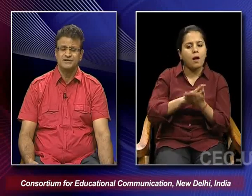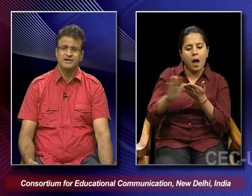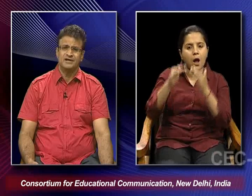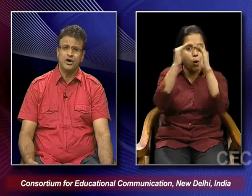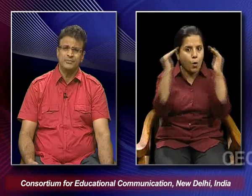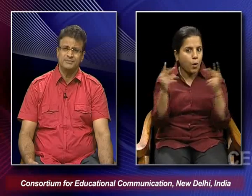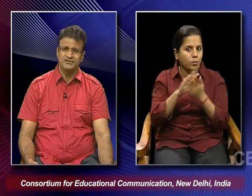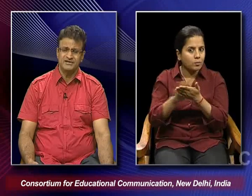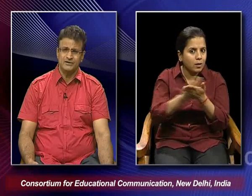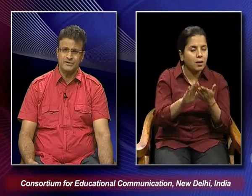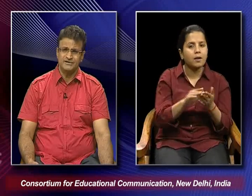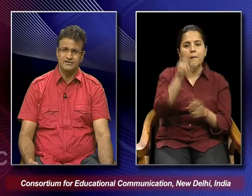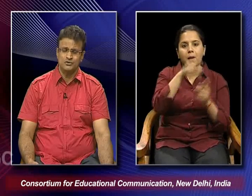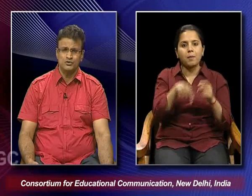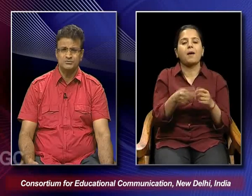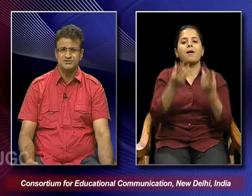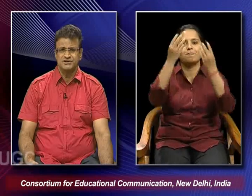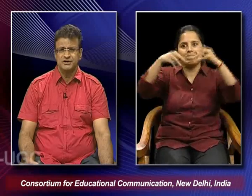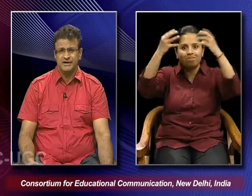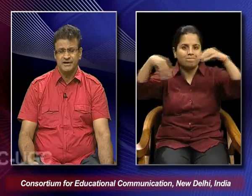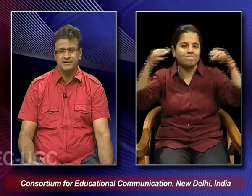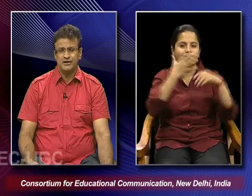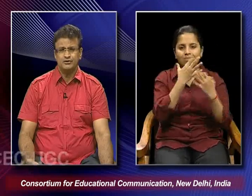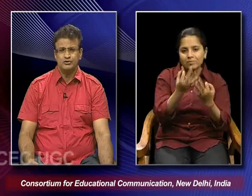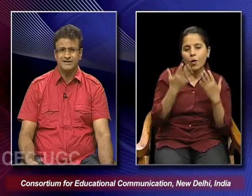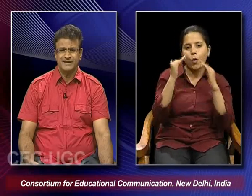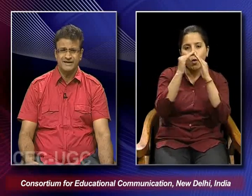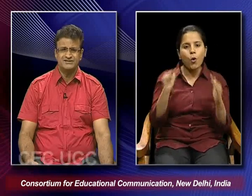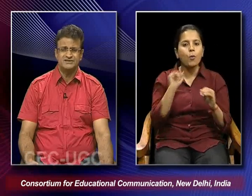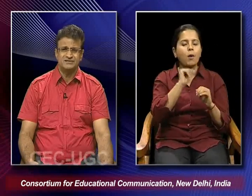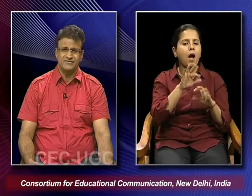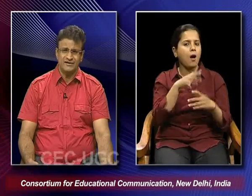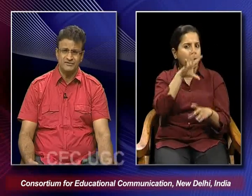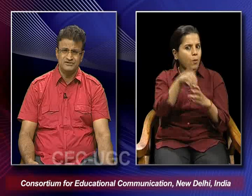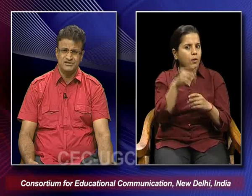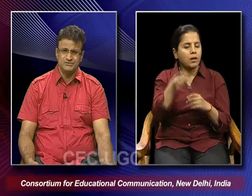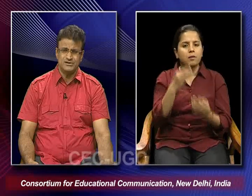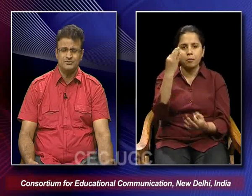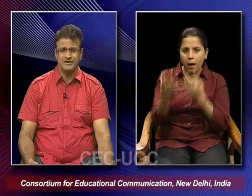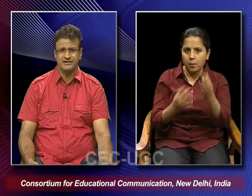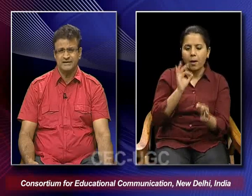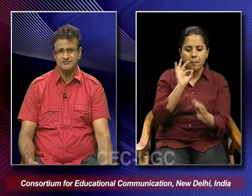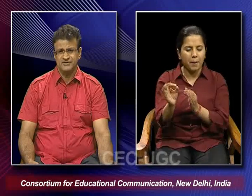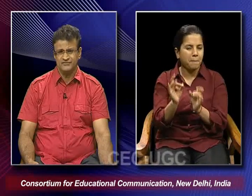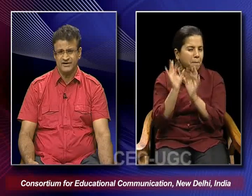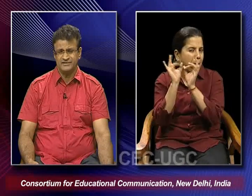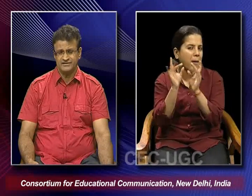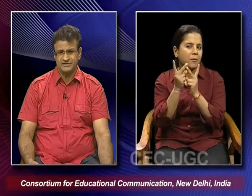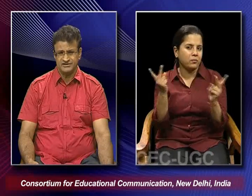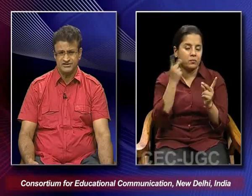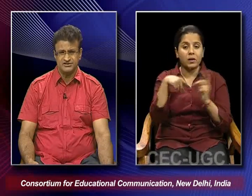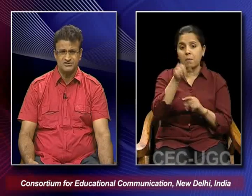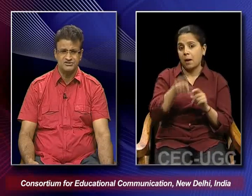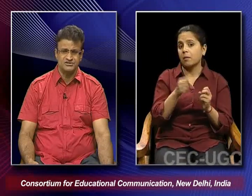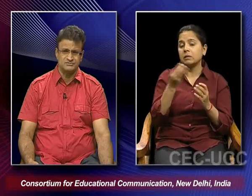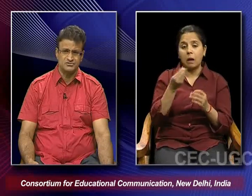and how people they decorate their homes and how they also engage in the fireworks as well. So many a times we find that there